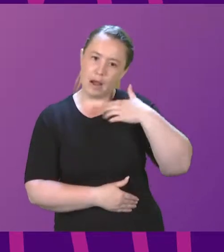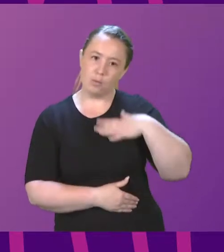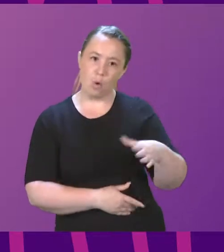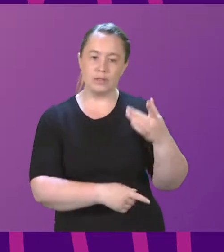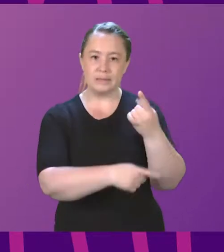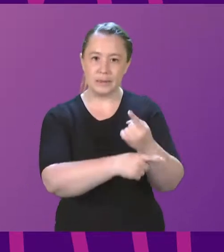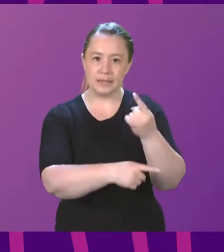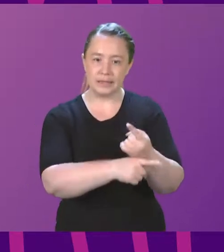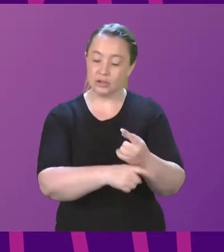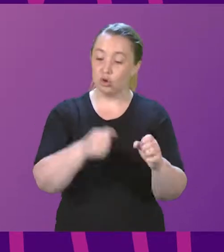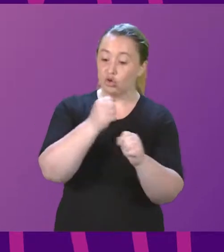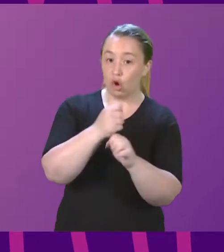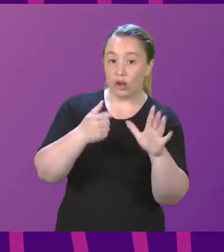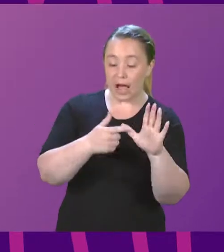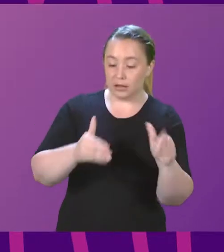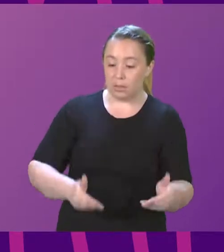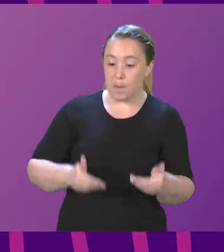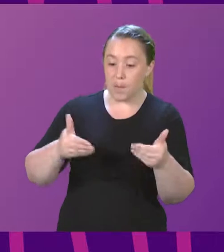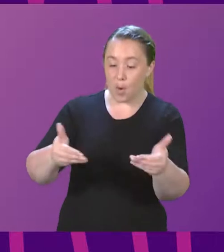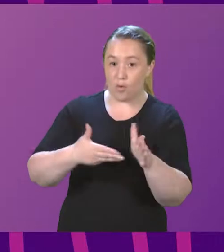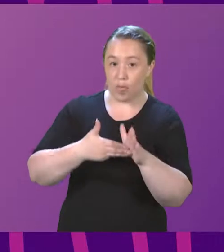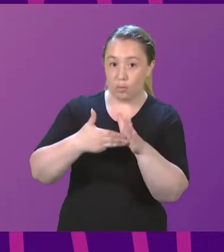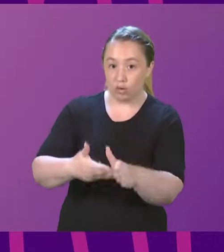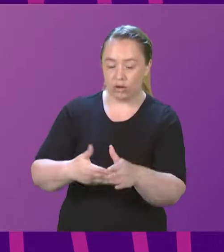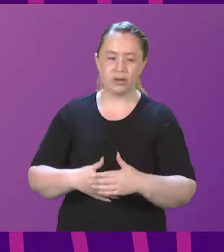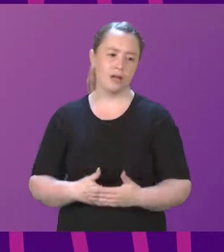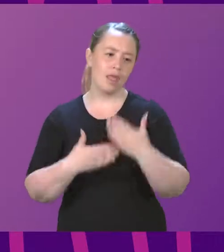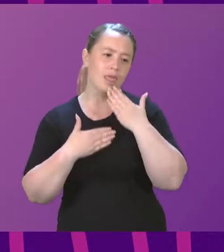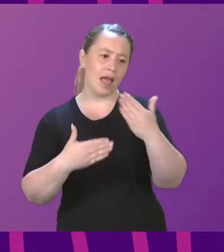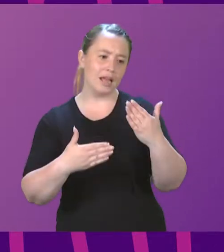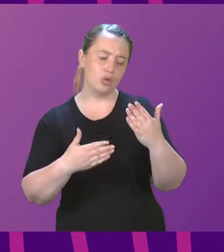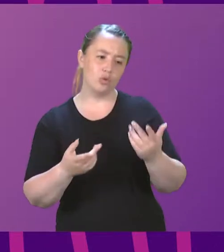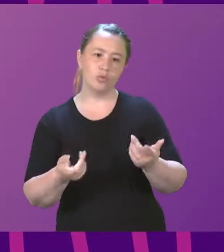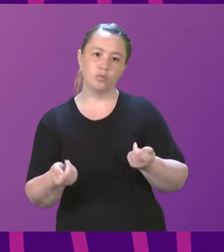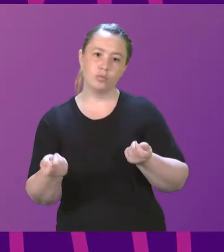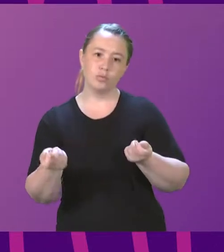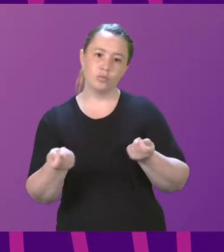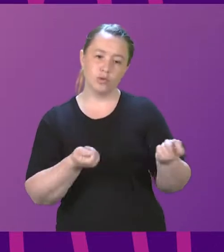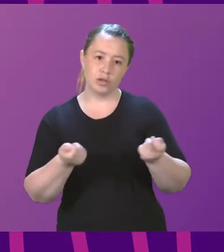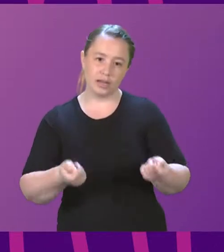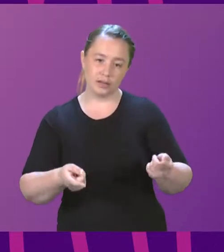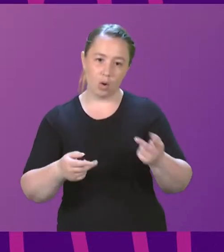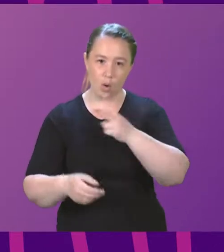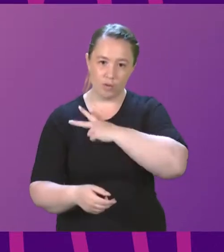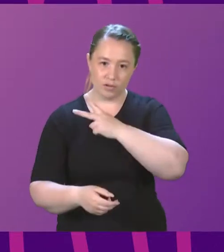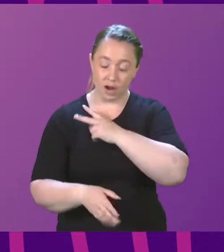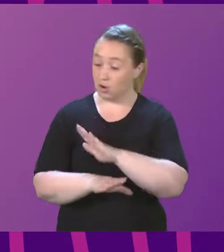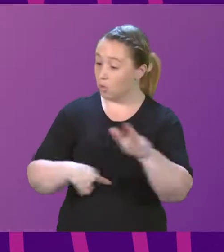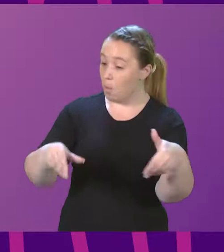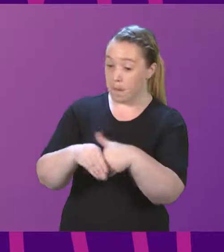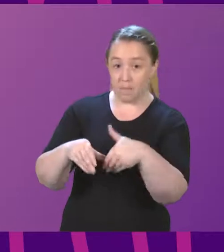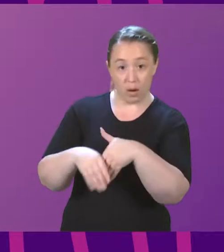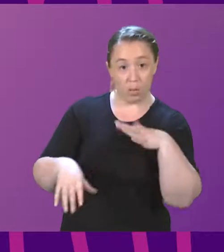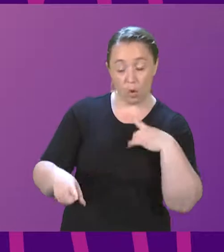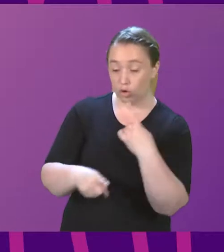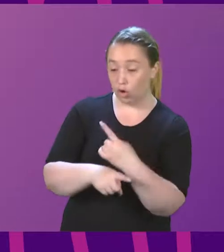I call on George Adam to move the motion. Thank you, President and Officer. Anne moved. Thank you, Minister. No member has asked to speak against